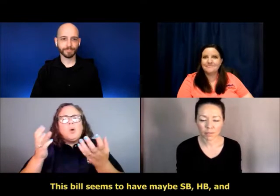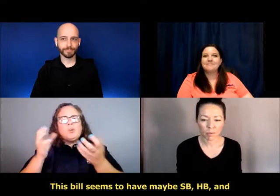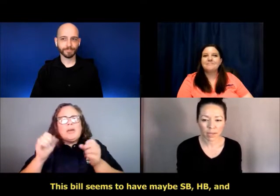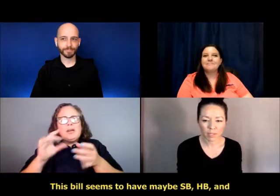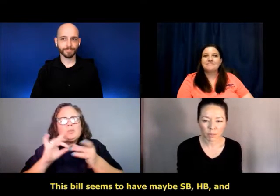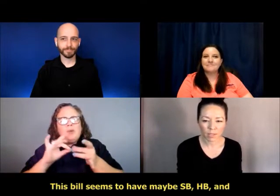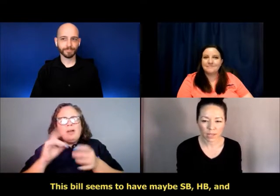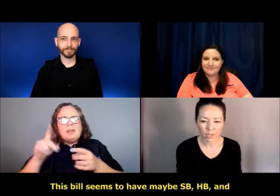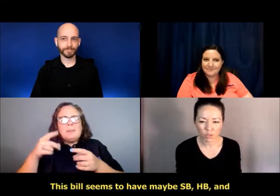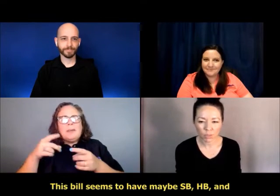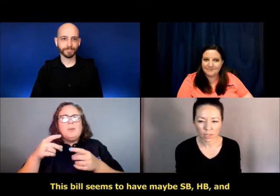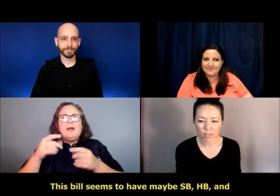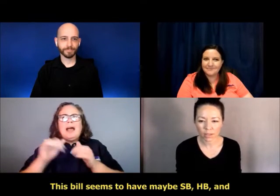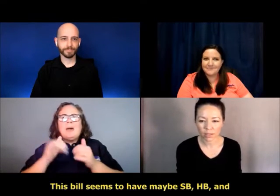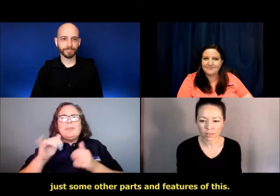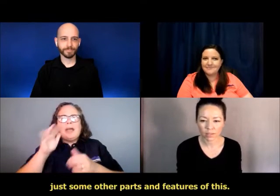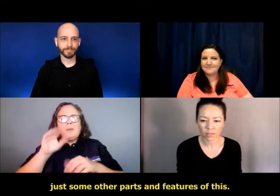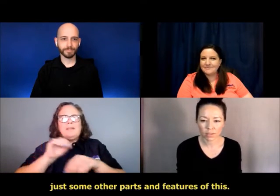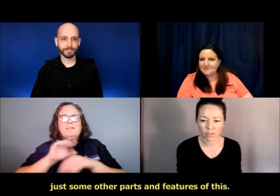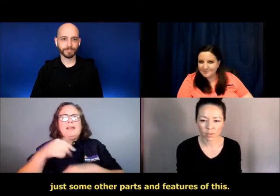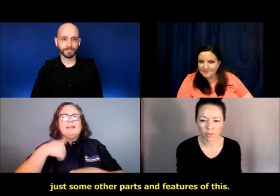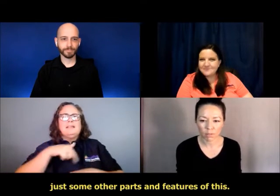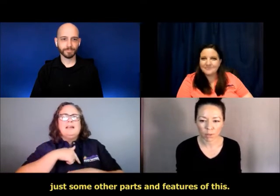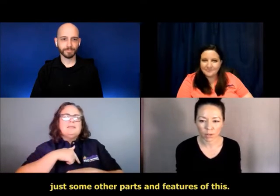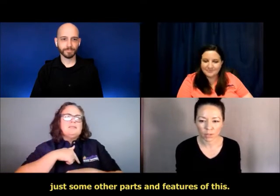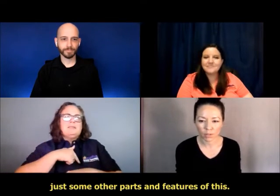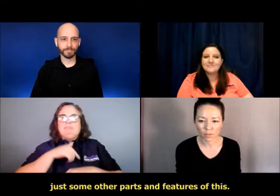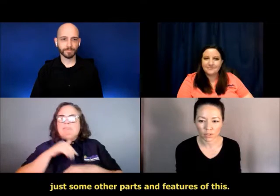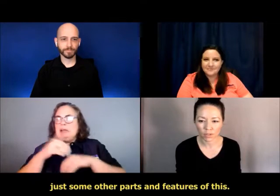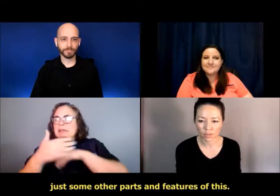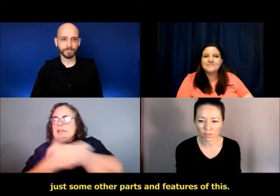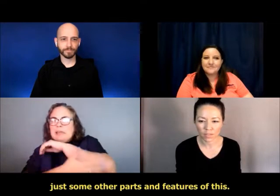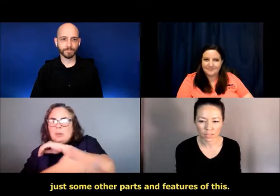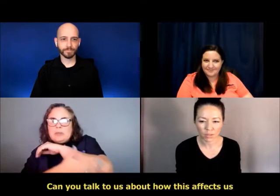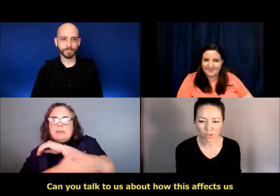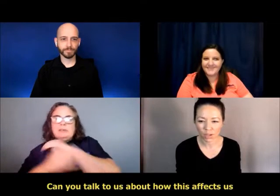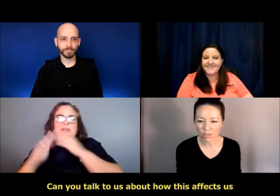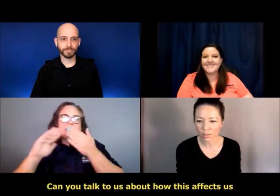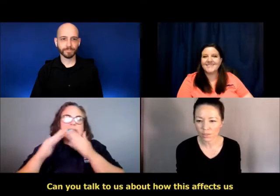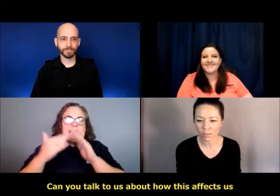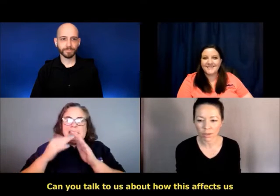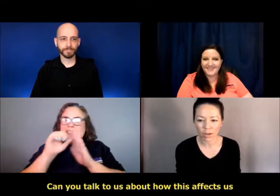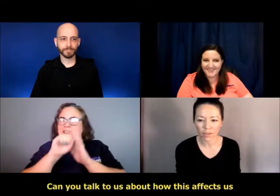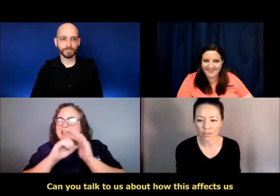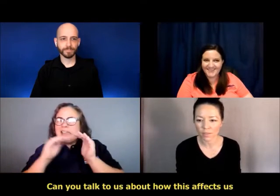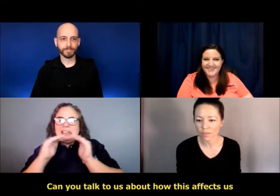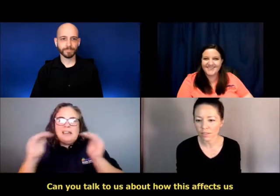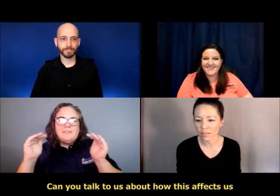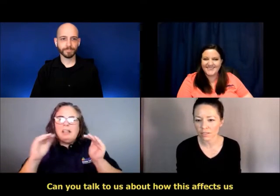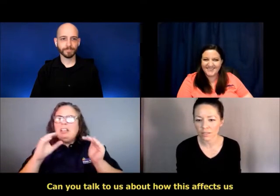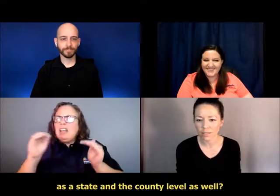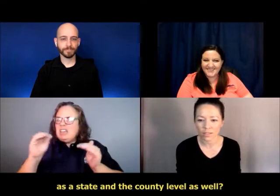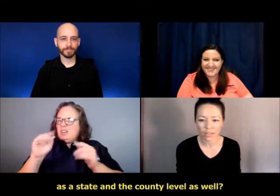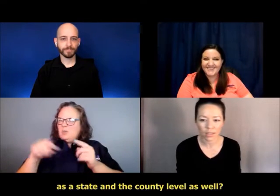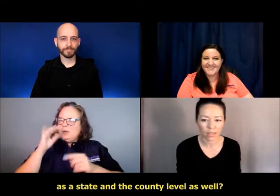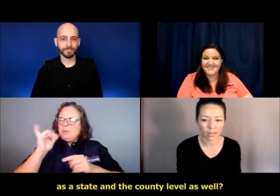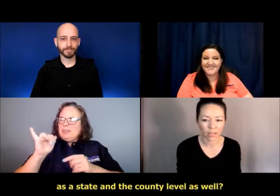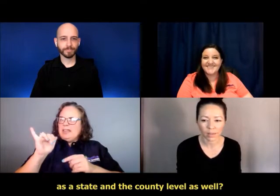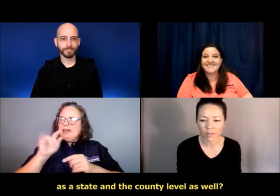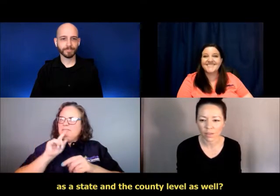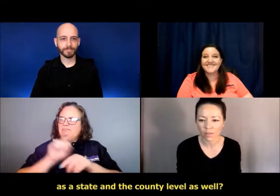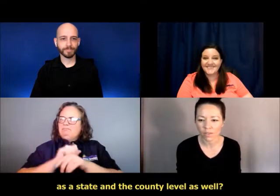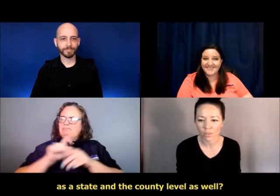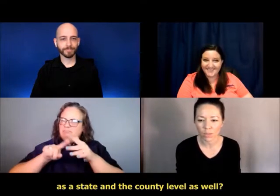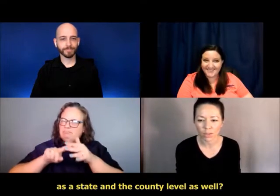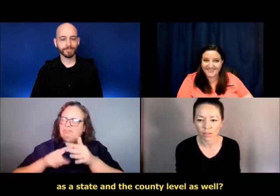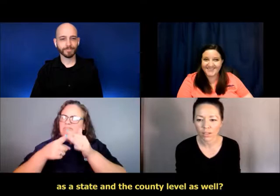uh, maybe SBHB and, and just some other parts and features of this. Can you talk to us about how this affects us as a state and the